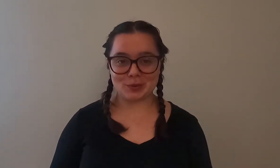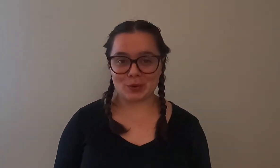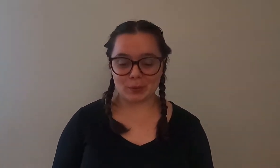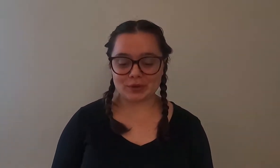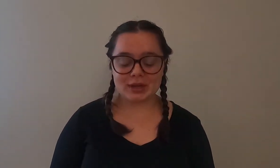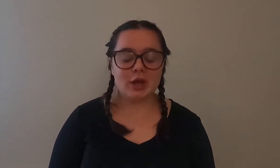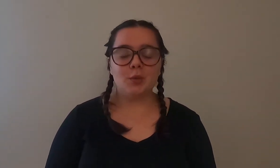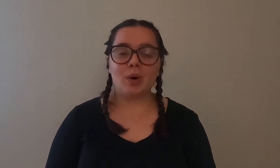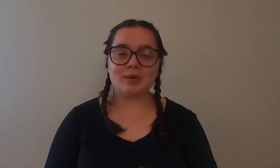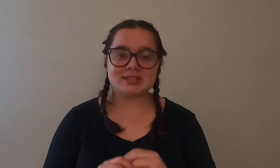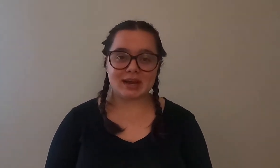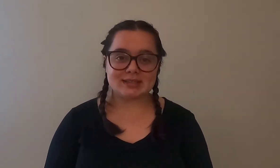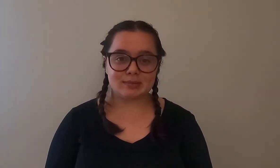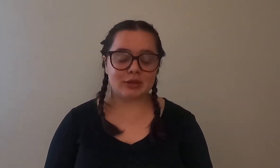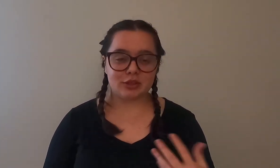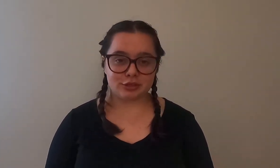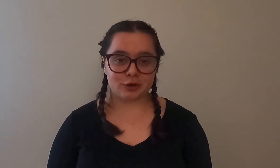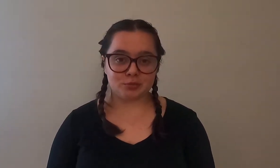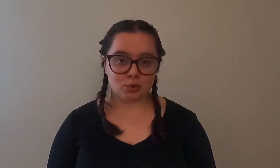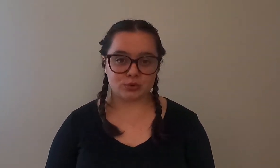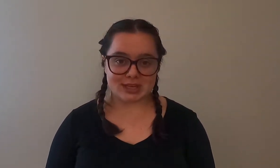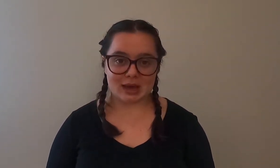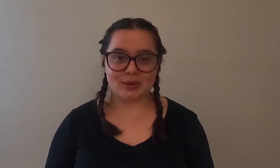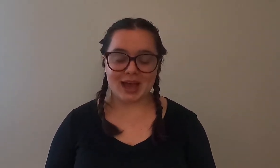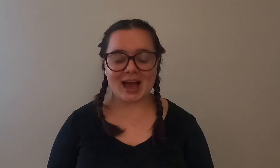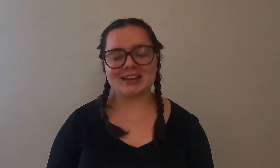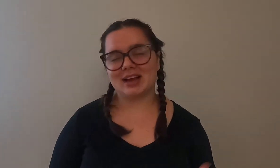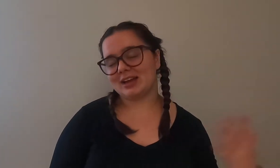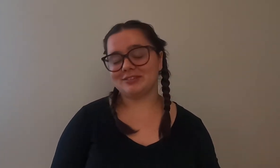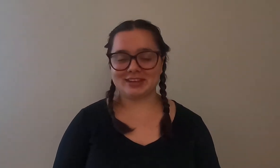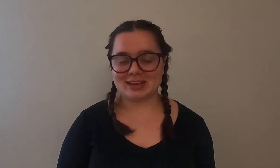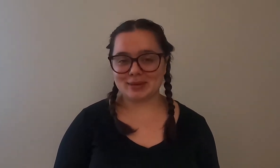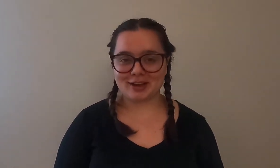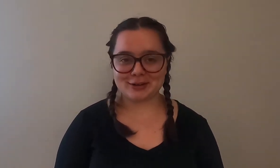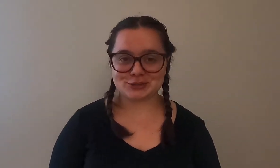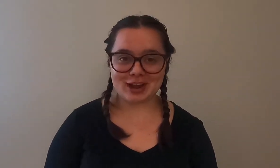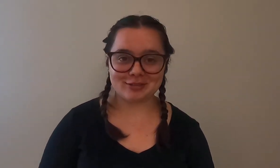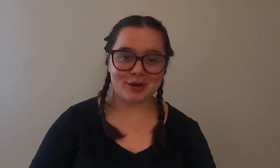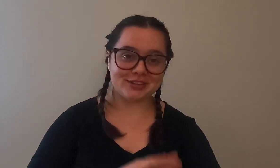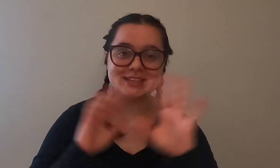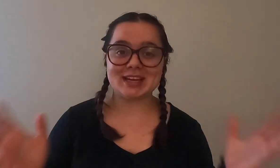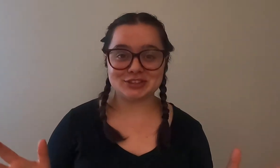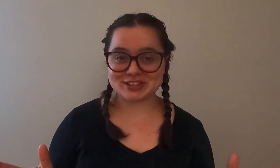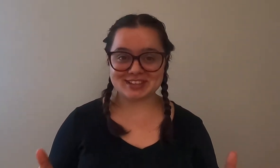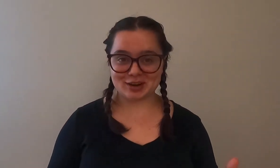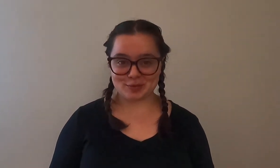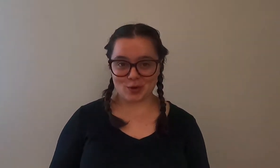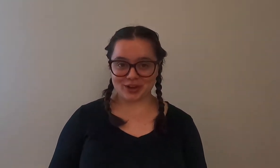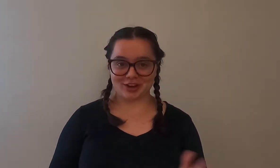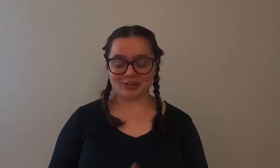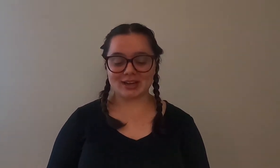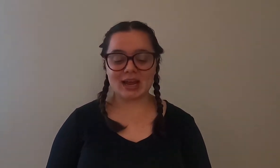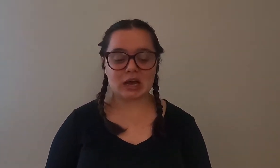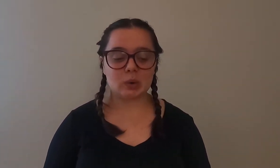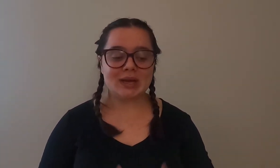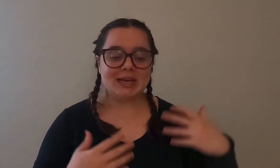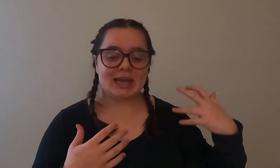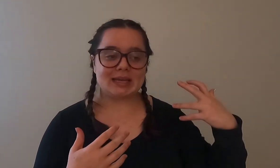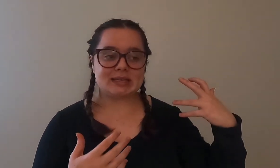were cold what was nice about the third pool day that we had kind of getting back on track from all the tangents that I'm going on right now is